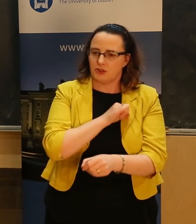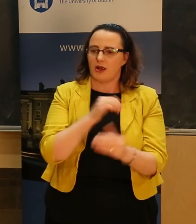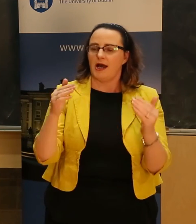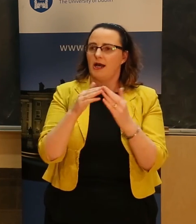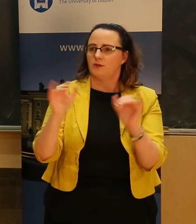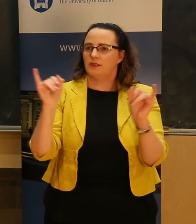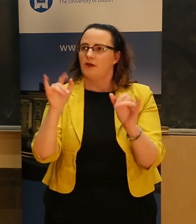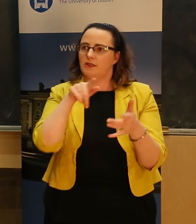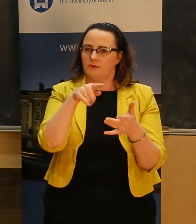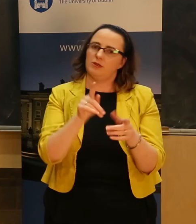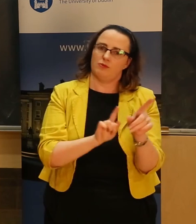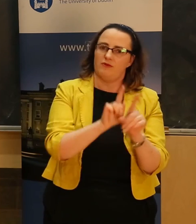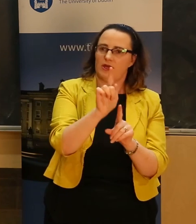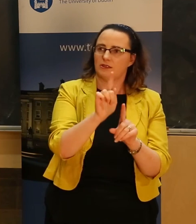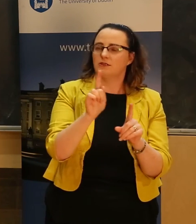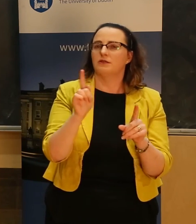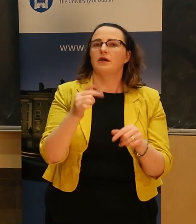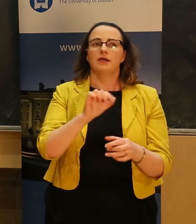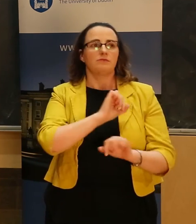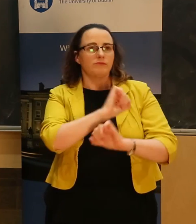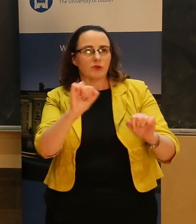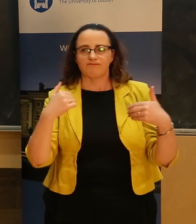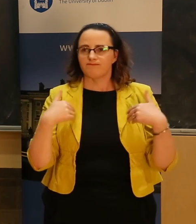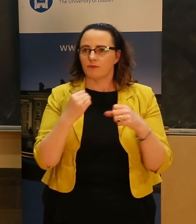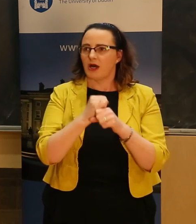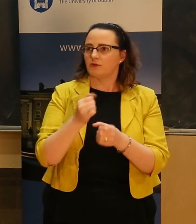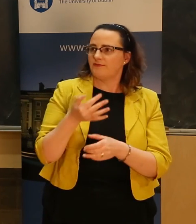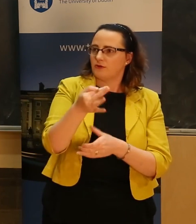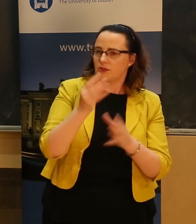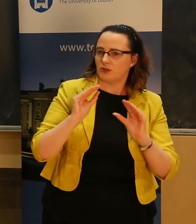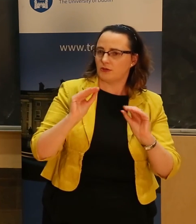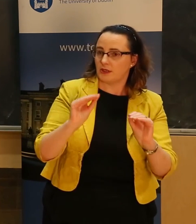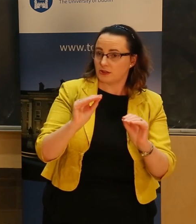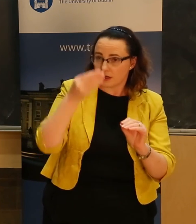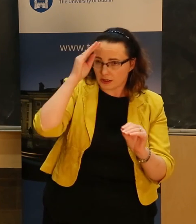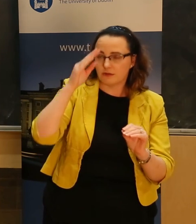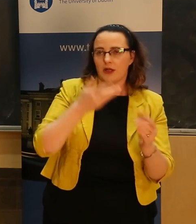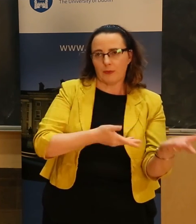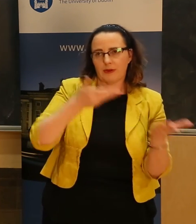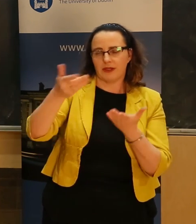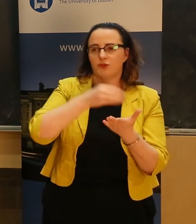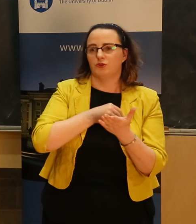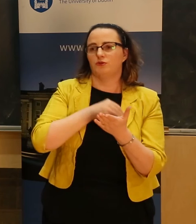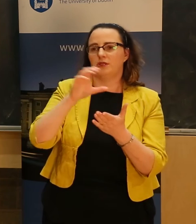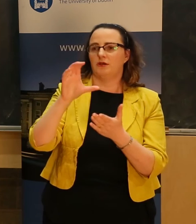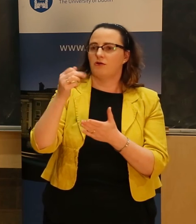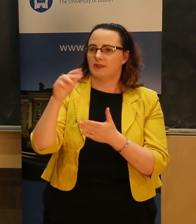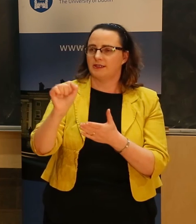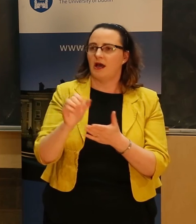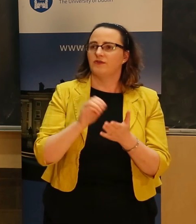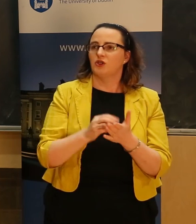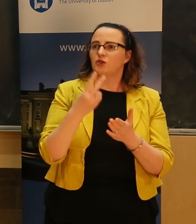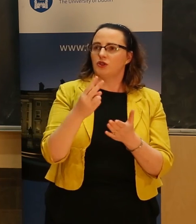with incomes. I will bring your concerns about the future of education in Ireland to direct us. I have tabled two private members' bills